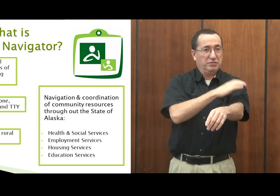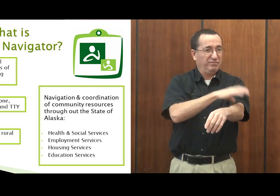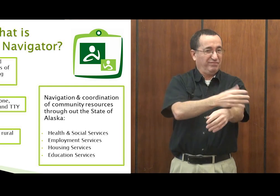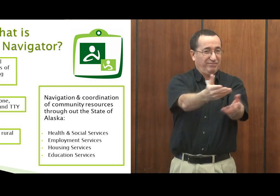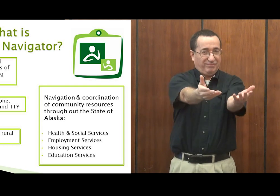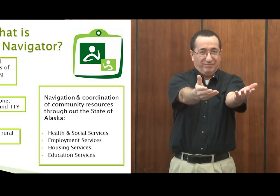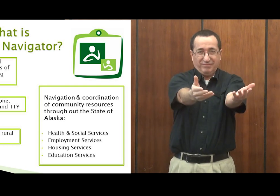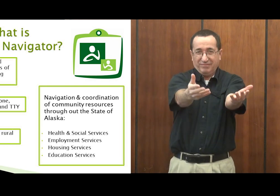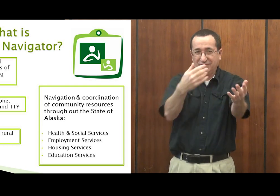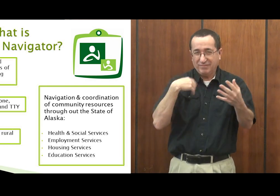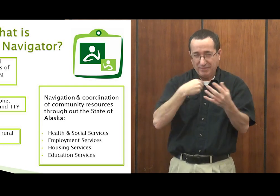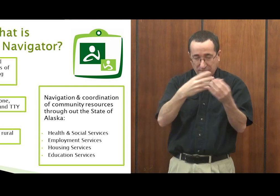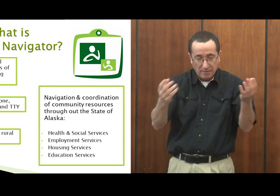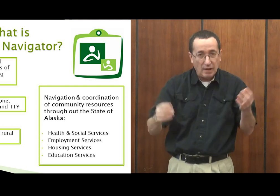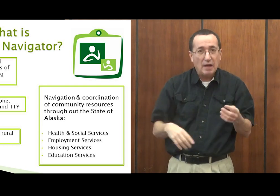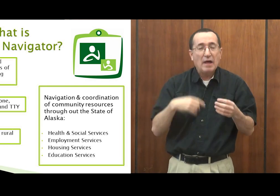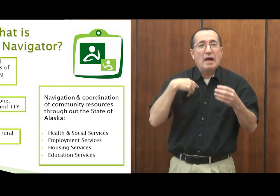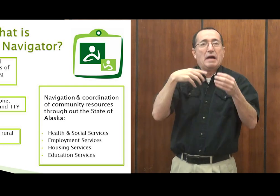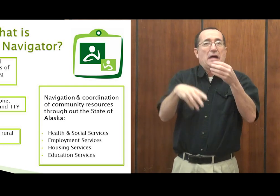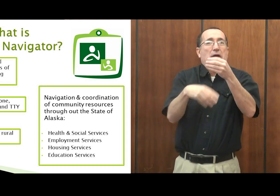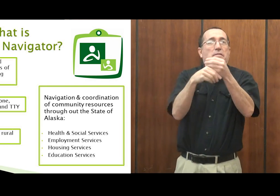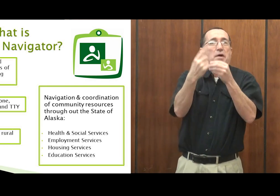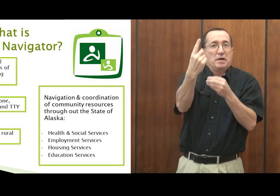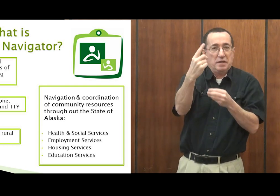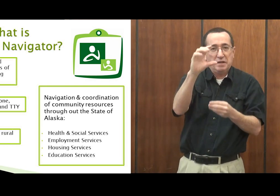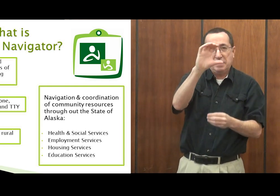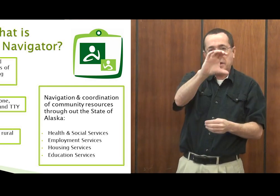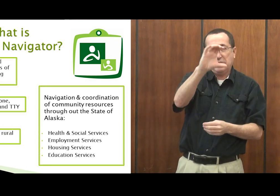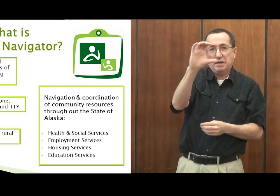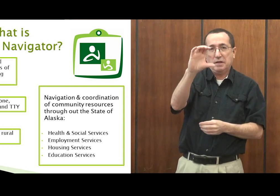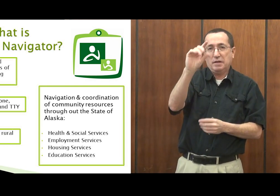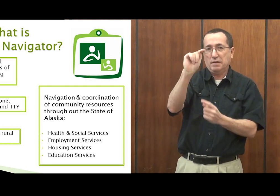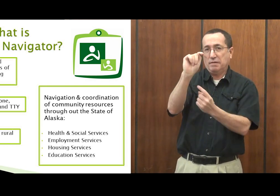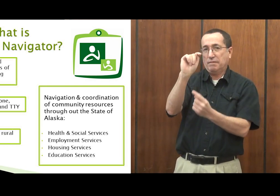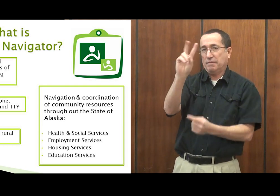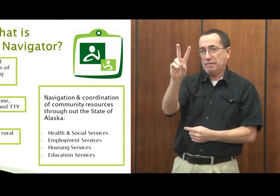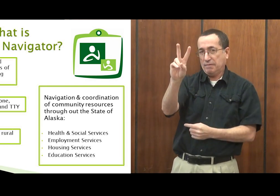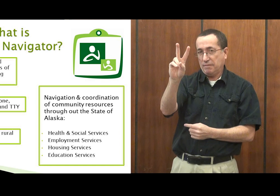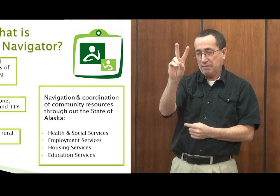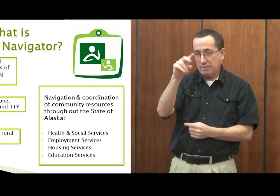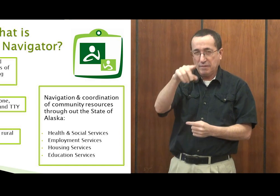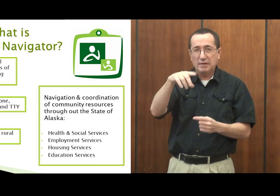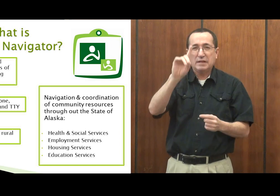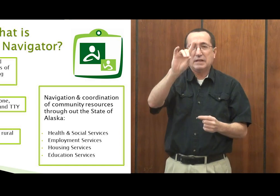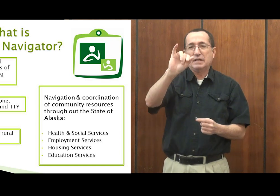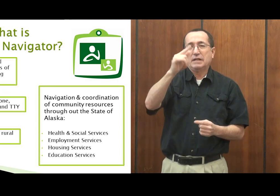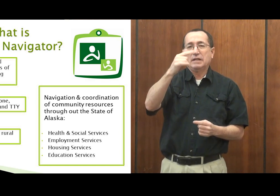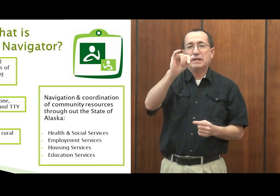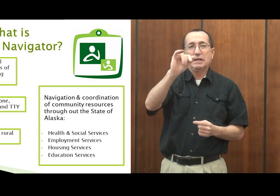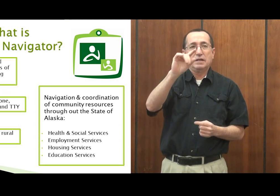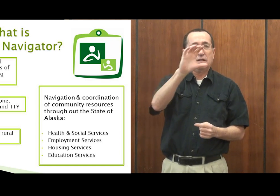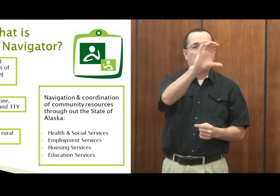We have computers available for people to look for housing, for resources they need, and